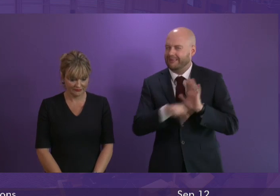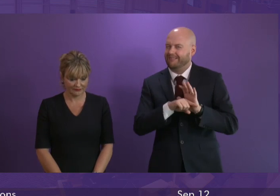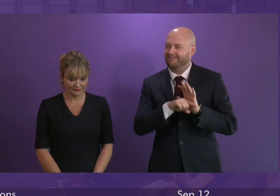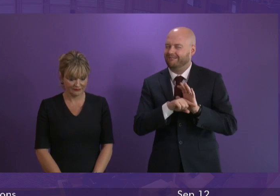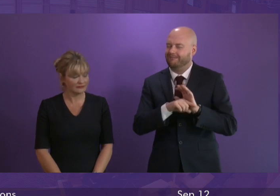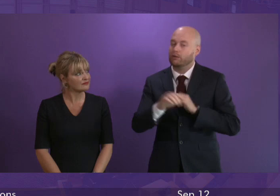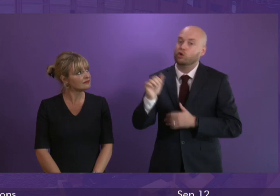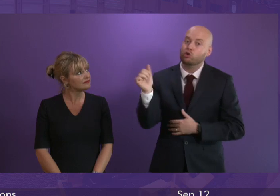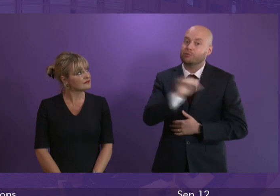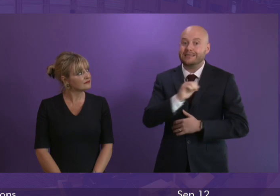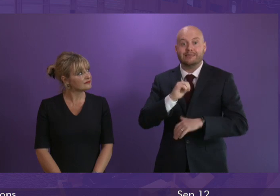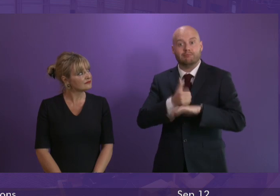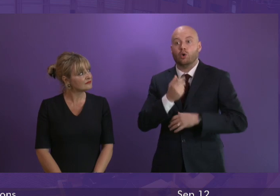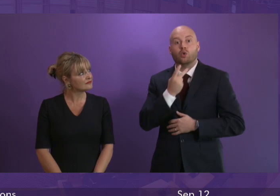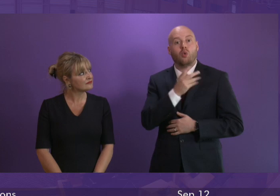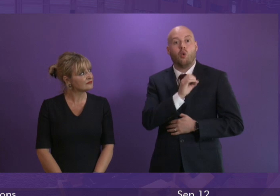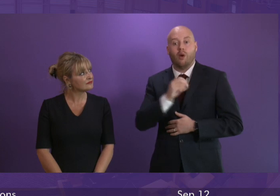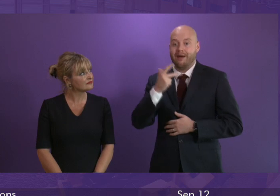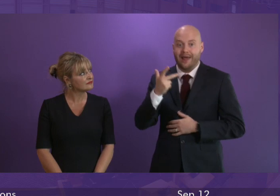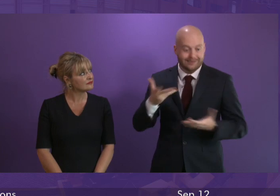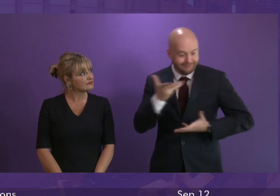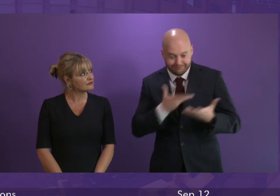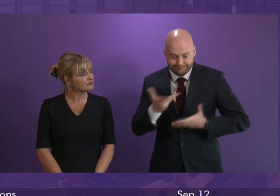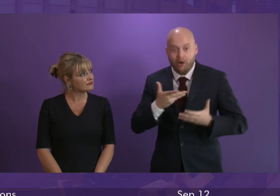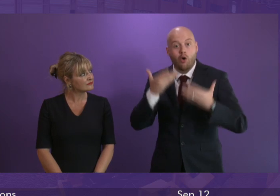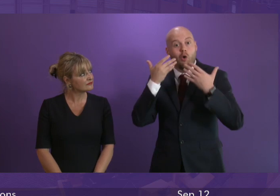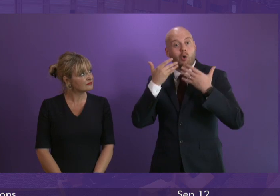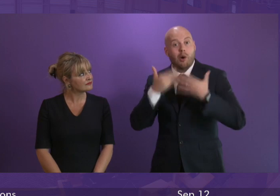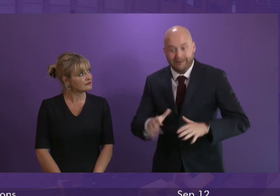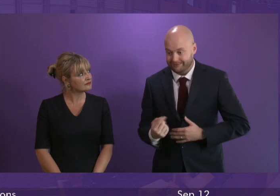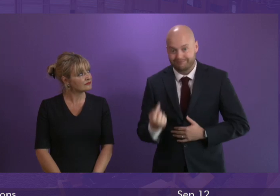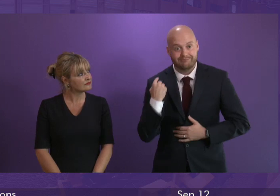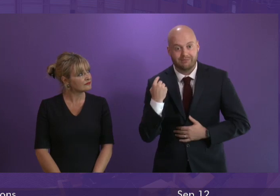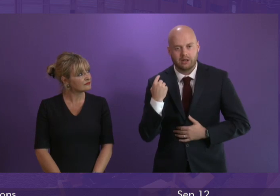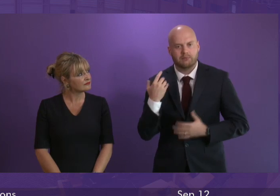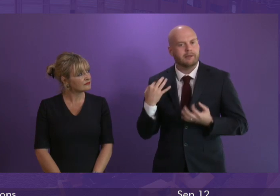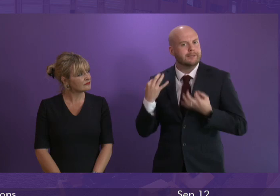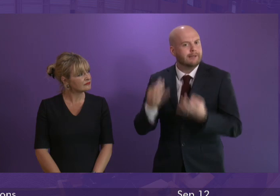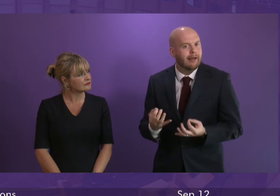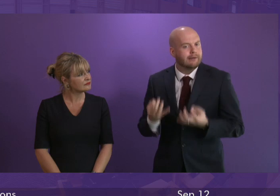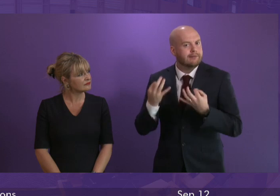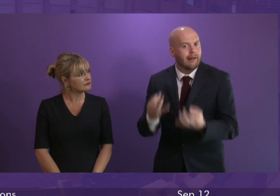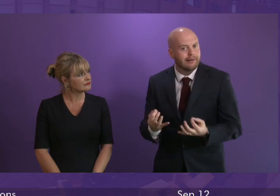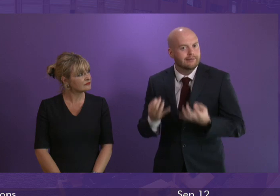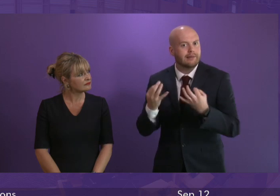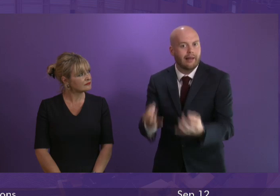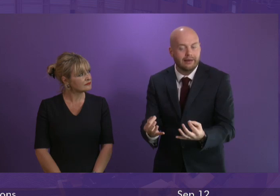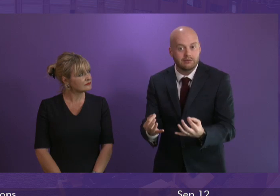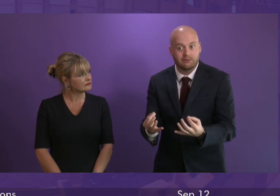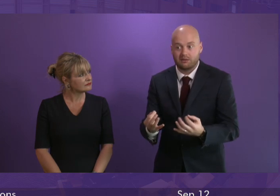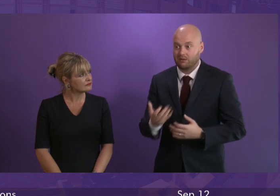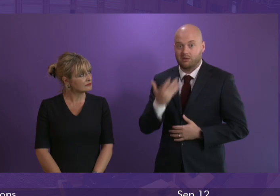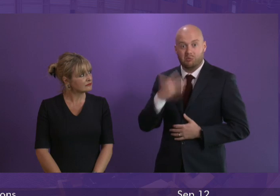originally scheduled to be open by 2013, the Sick Kids Hospital repeatedly delayed. Four health secretaries, blunders,